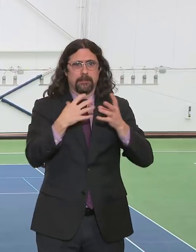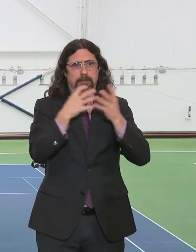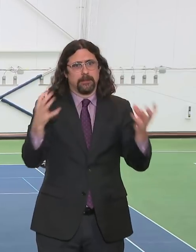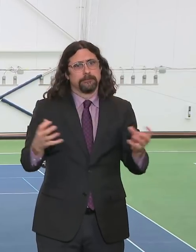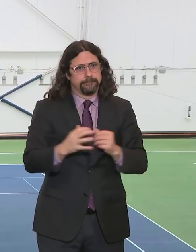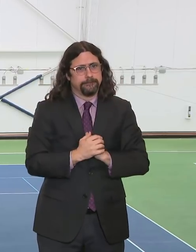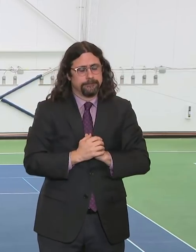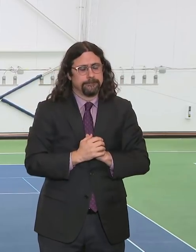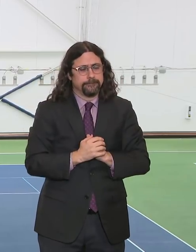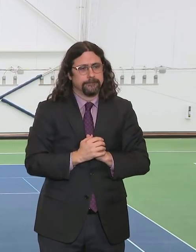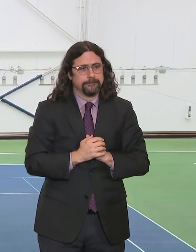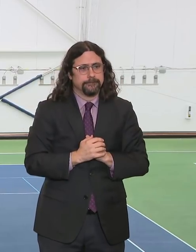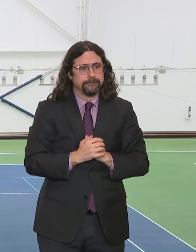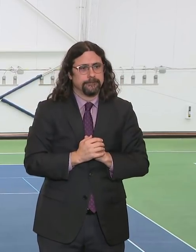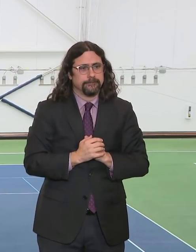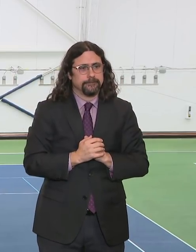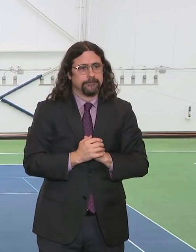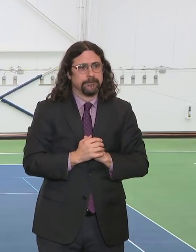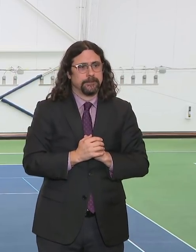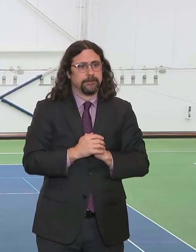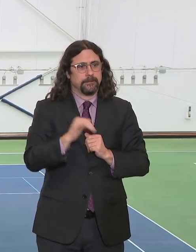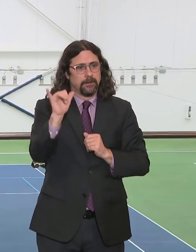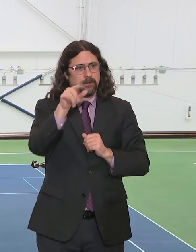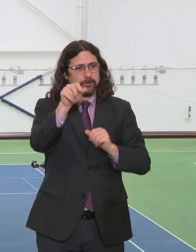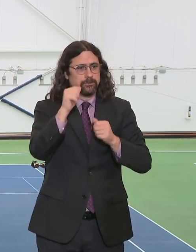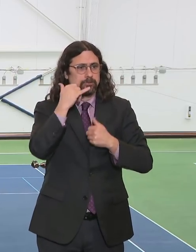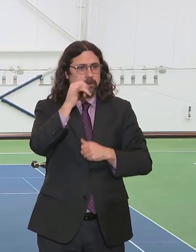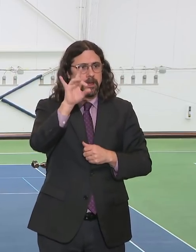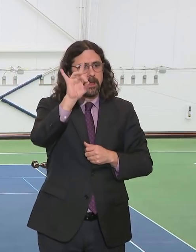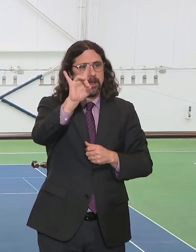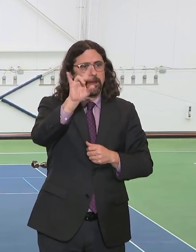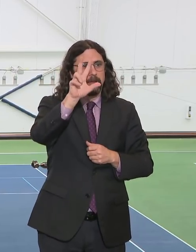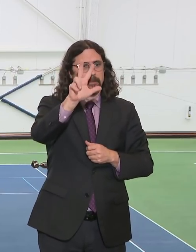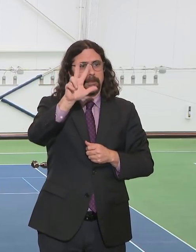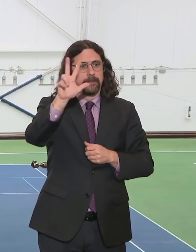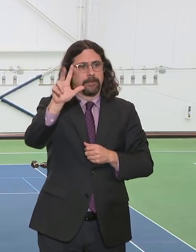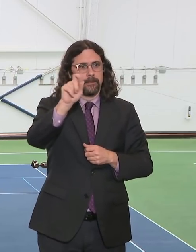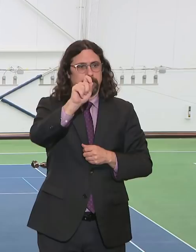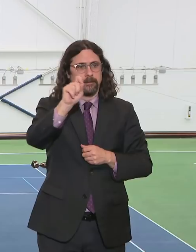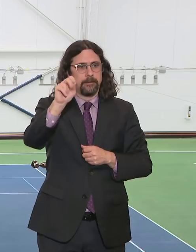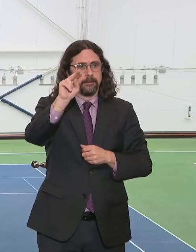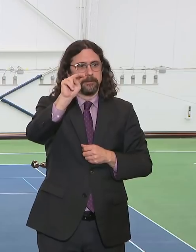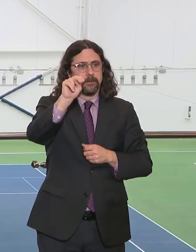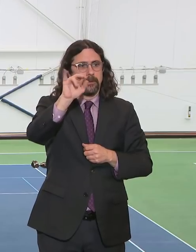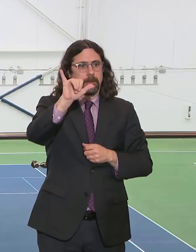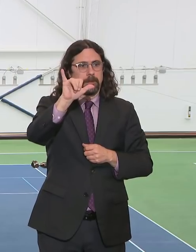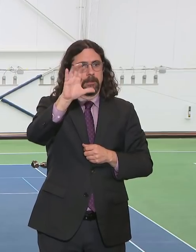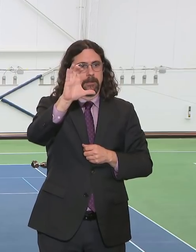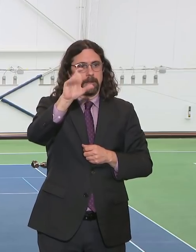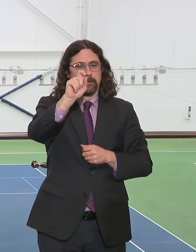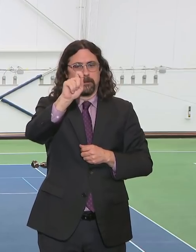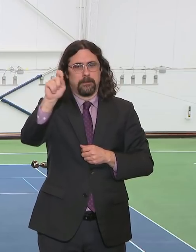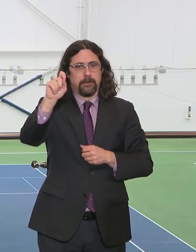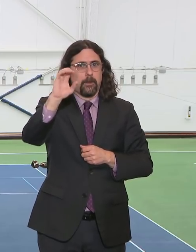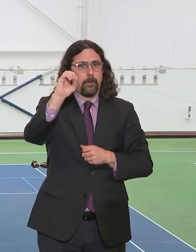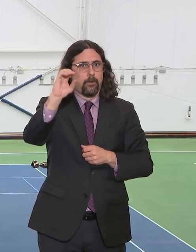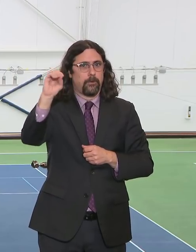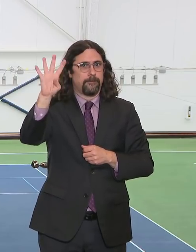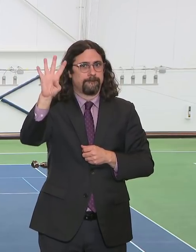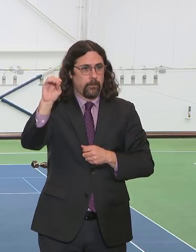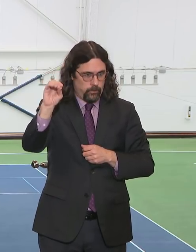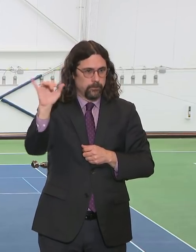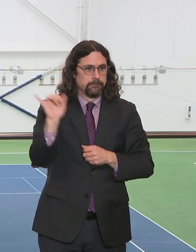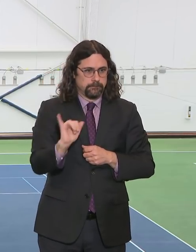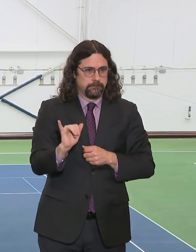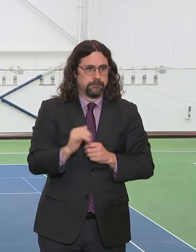You can call 833-NYC-0040. And thank you to all who have helped us.